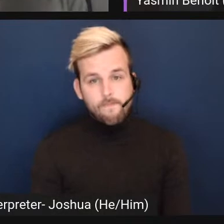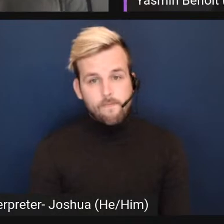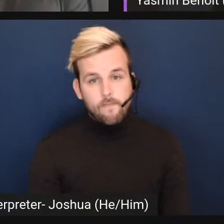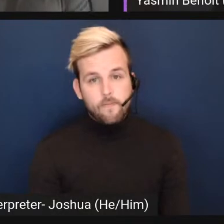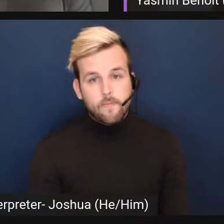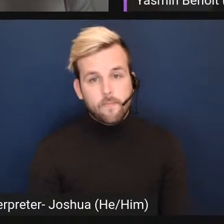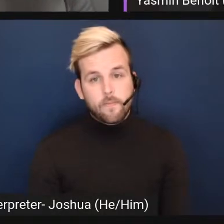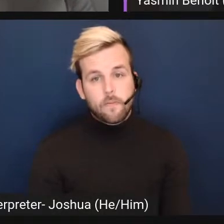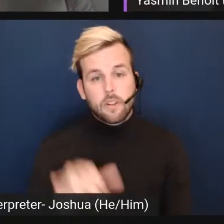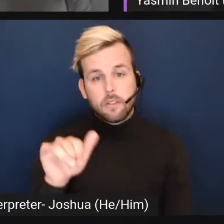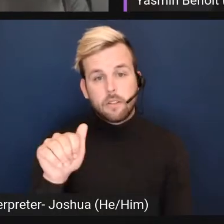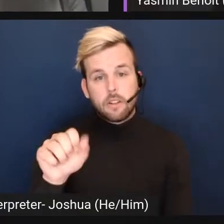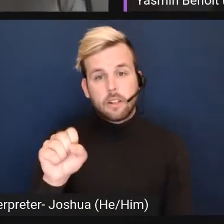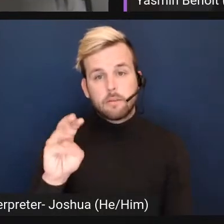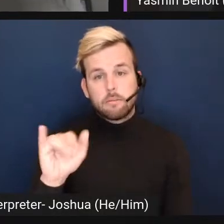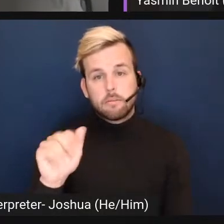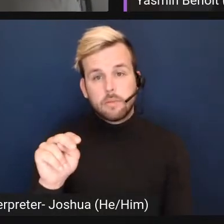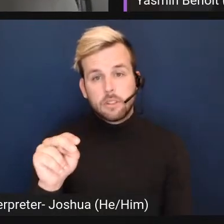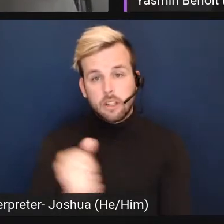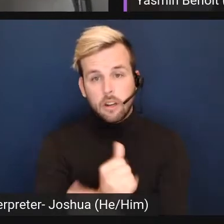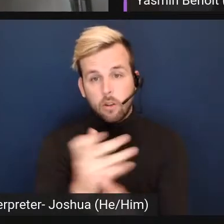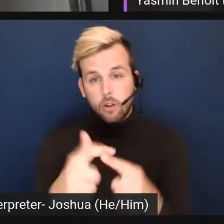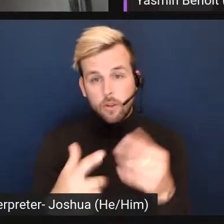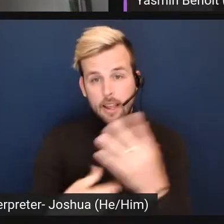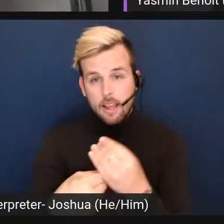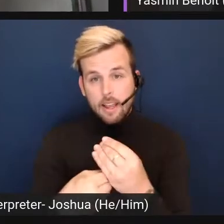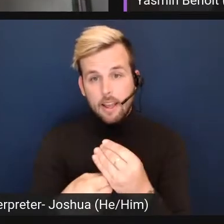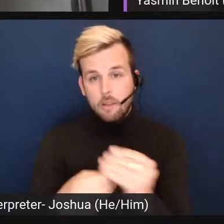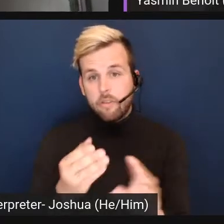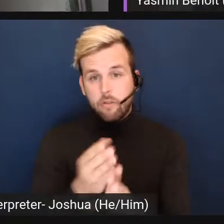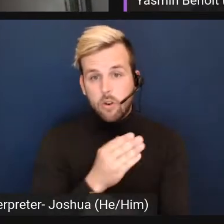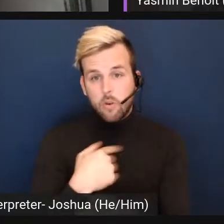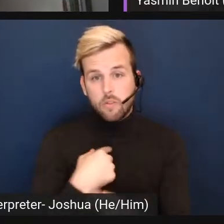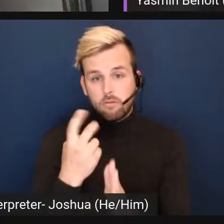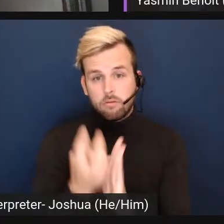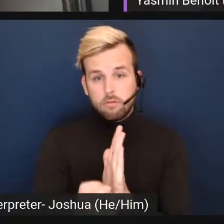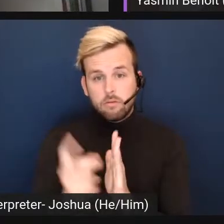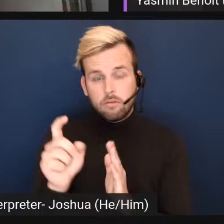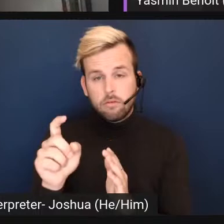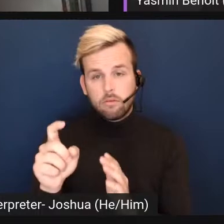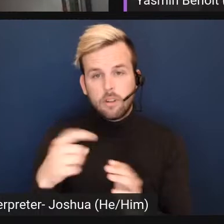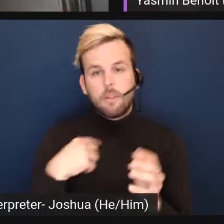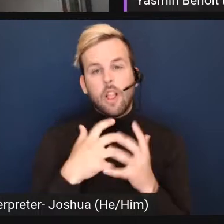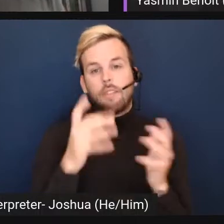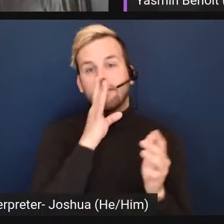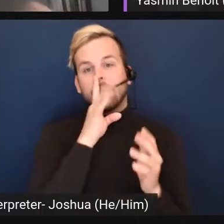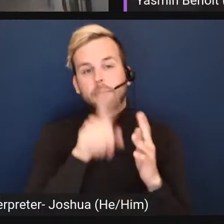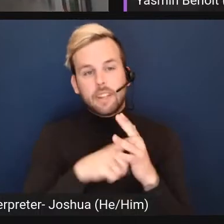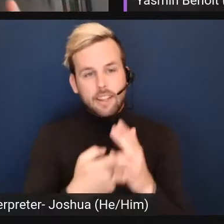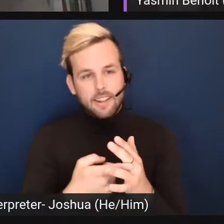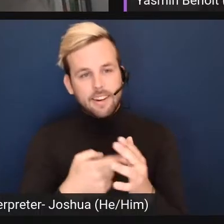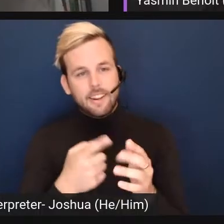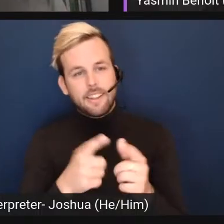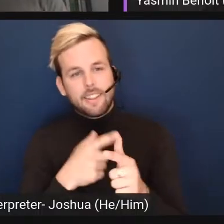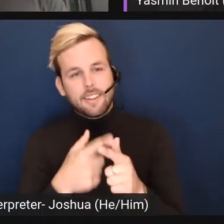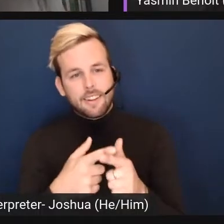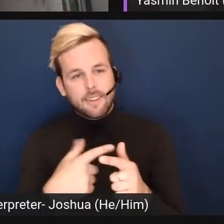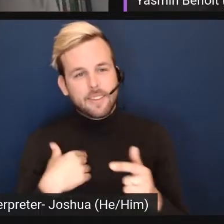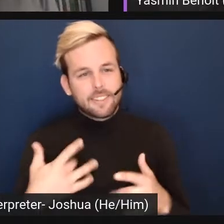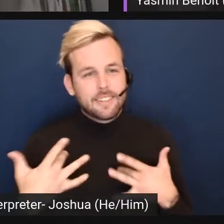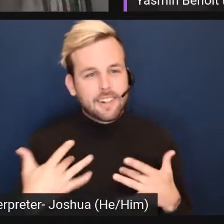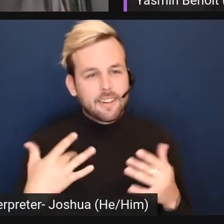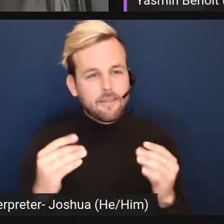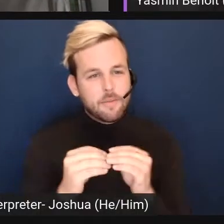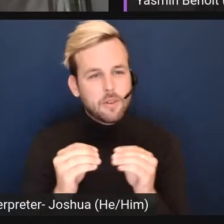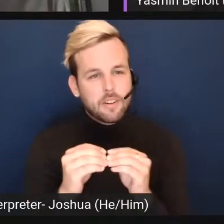So, Yasmin, you have any, anything you'd like to add before we dive in? I think I'm doing a lot of the talk in the beginning and then I'm excited to have